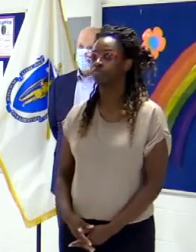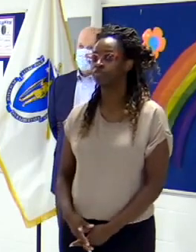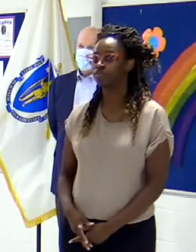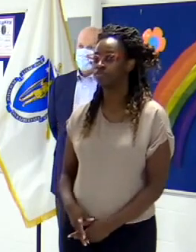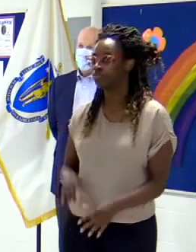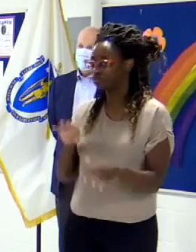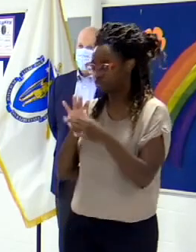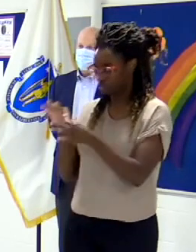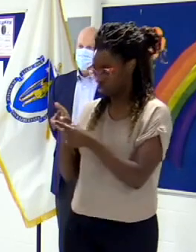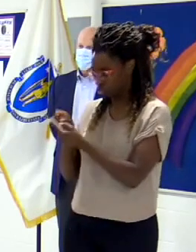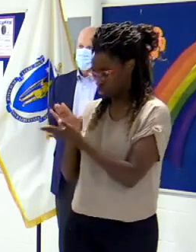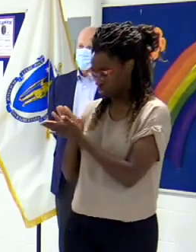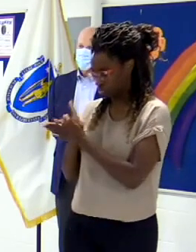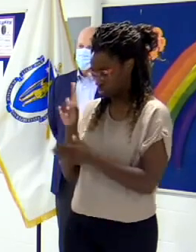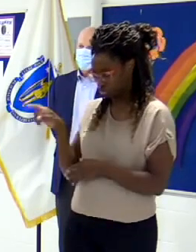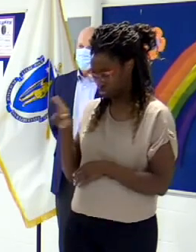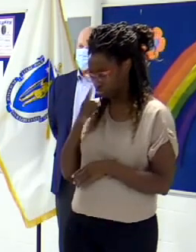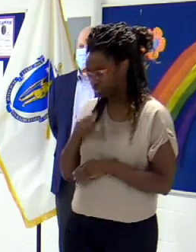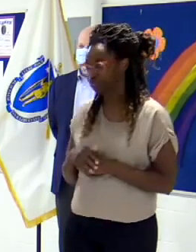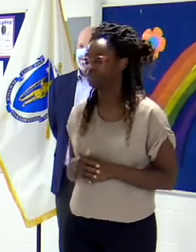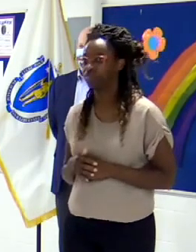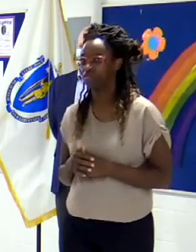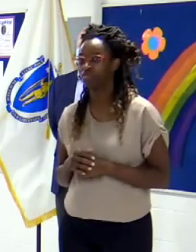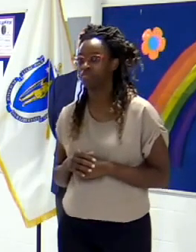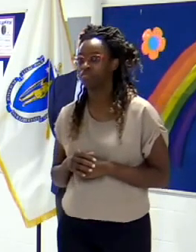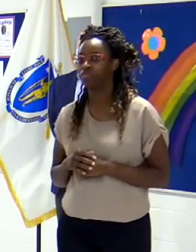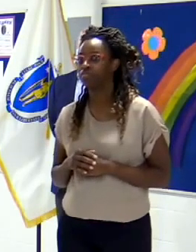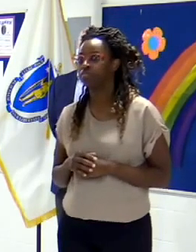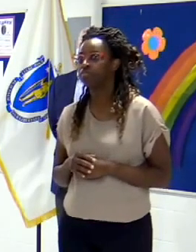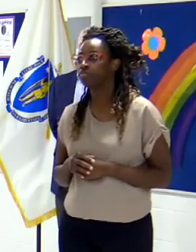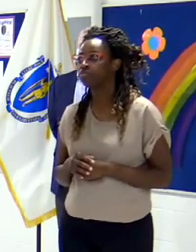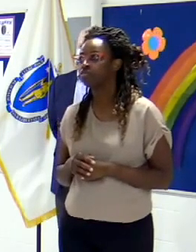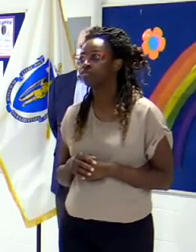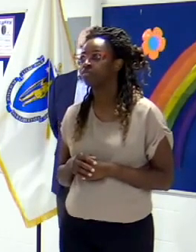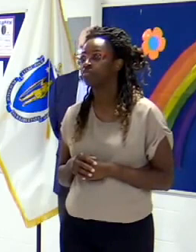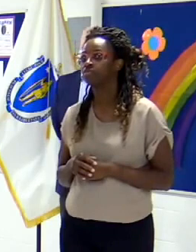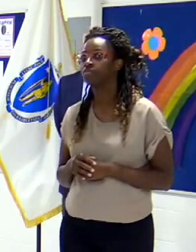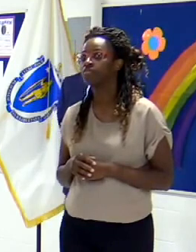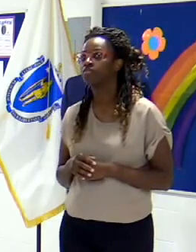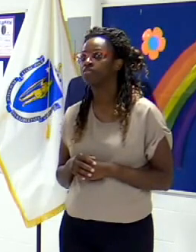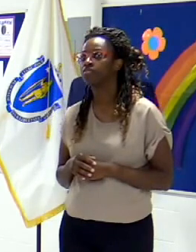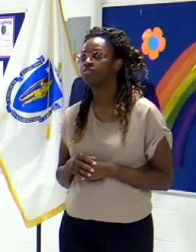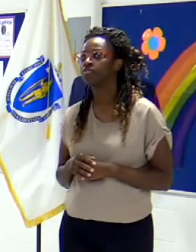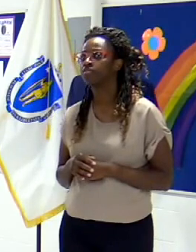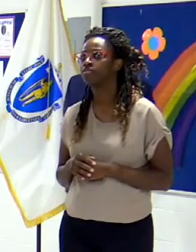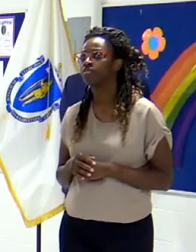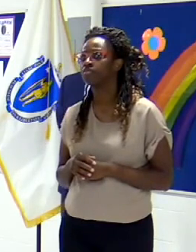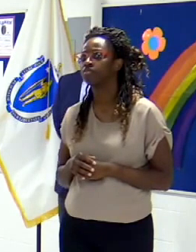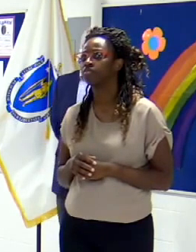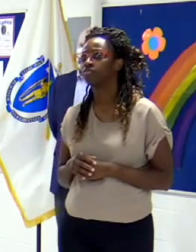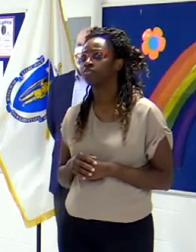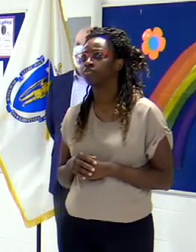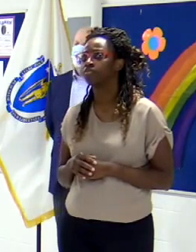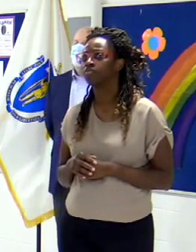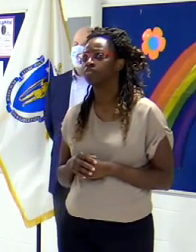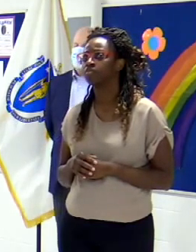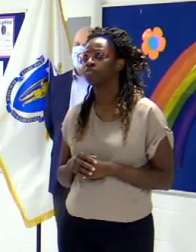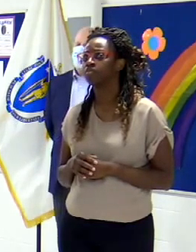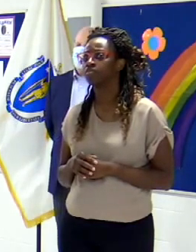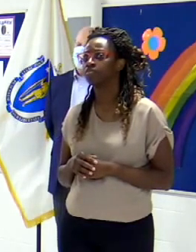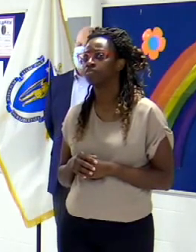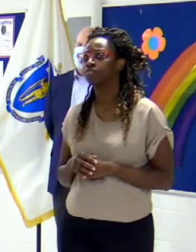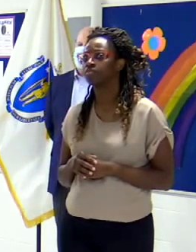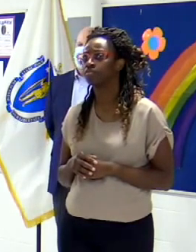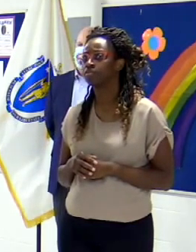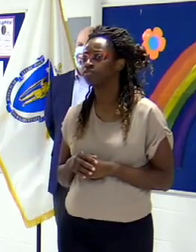Um, Governor, can talk a little bit about, um, how do we make, how do we make some of these, um, these decisions work in other areas? Let's see Boston's tackling